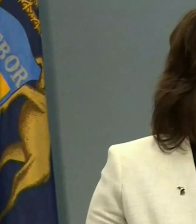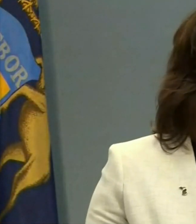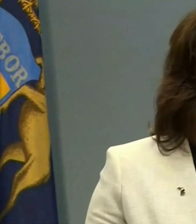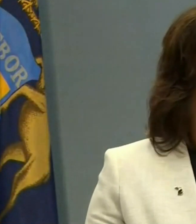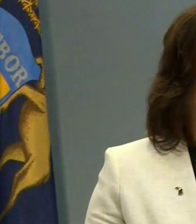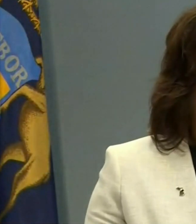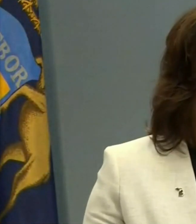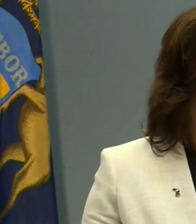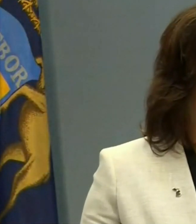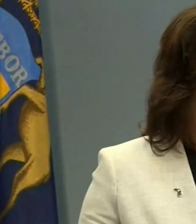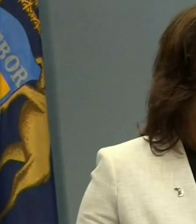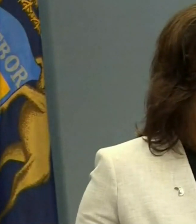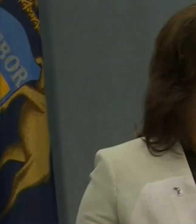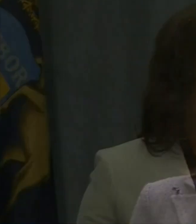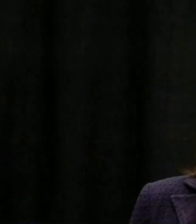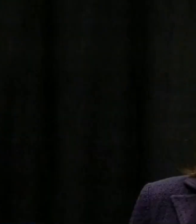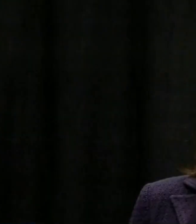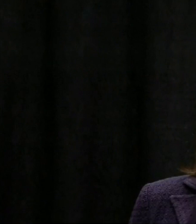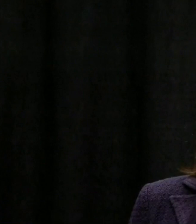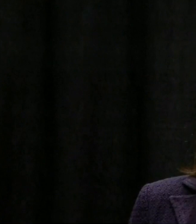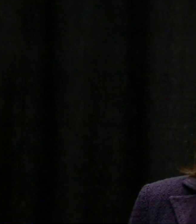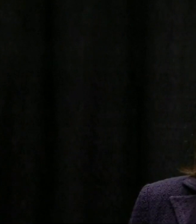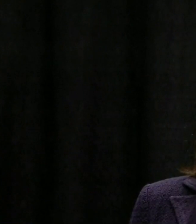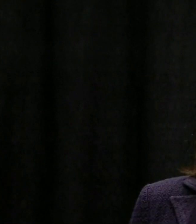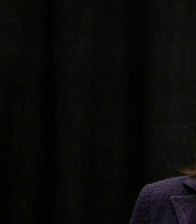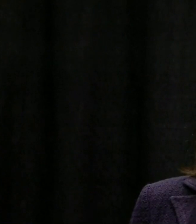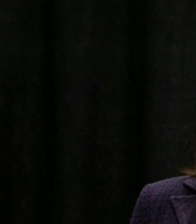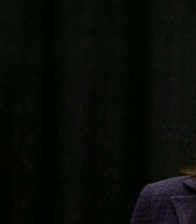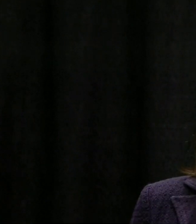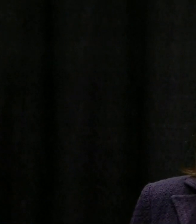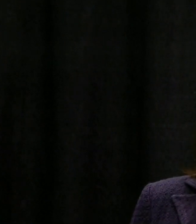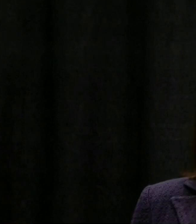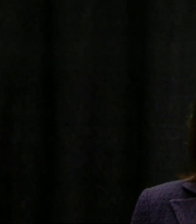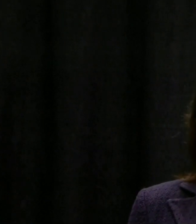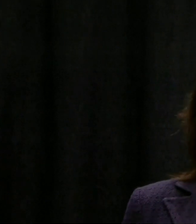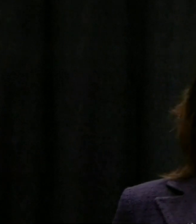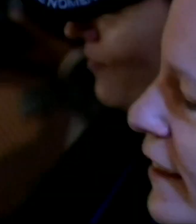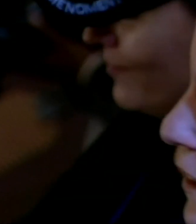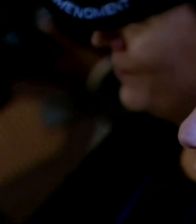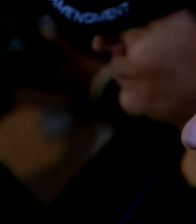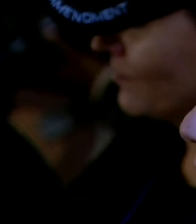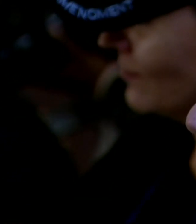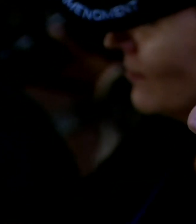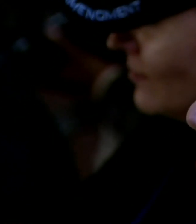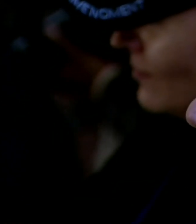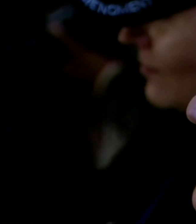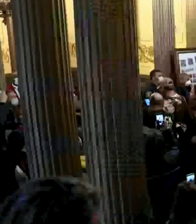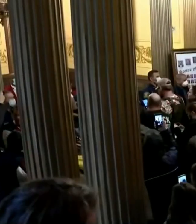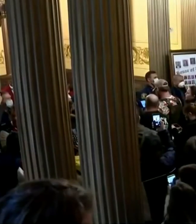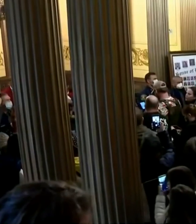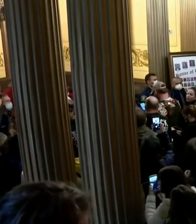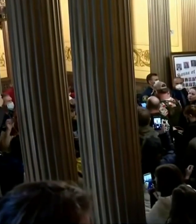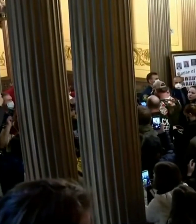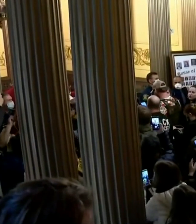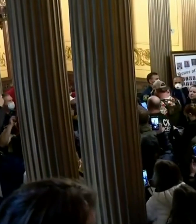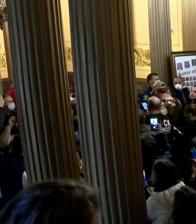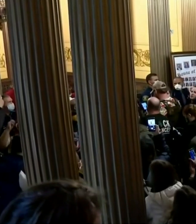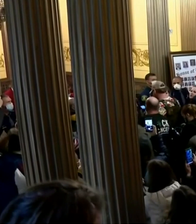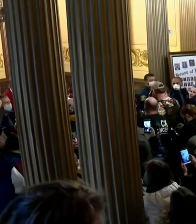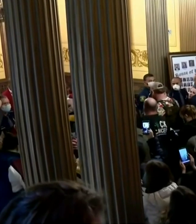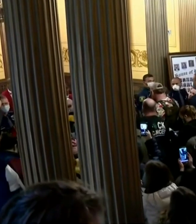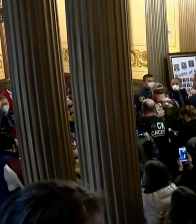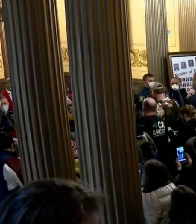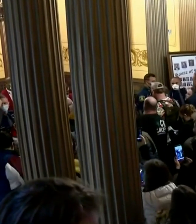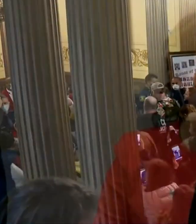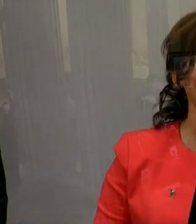criticism for imposing extensive lockdown measures because of the COVID-19 pandemic. Angry protesters filled the Capitol building